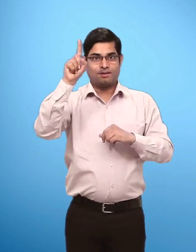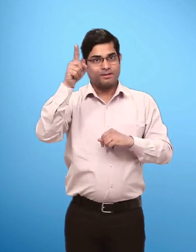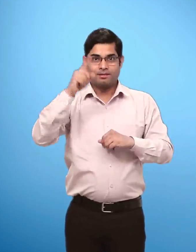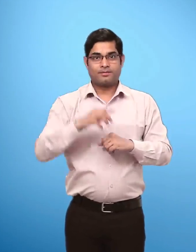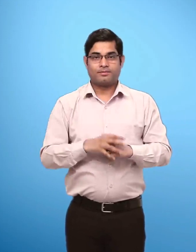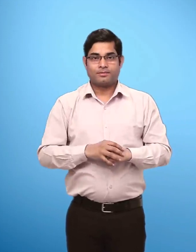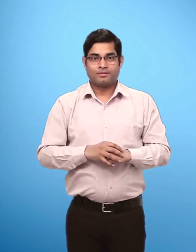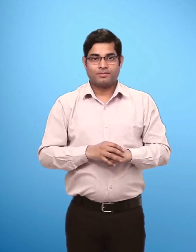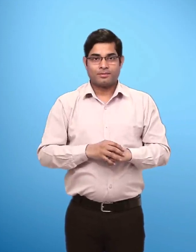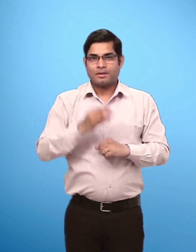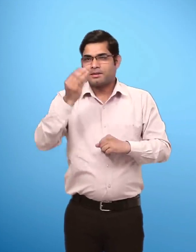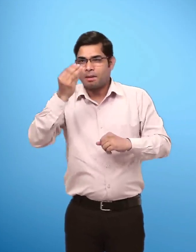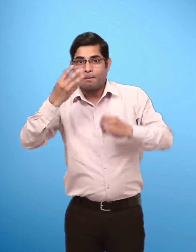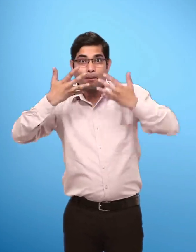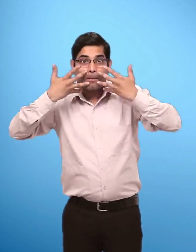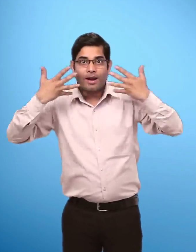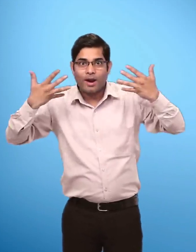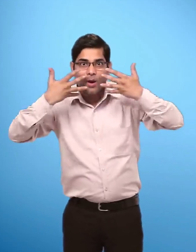shows few cats